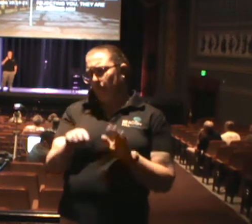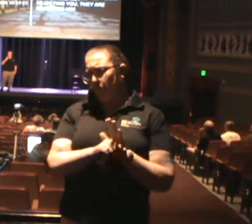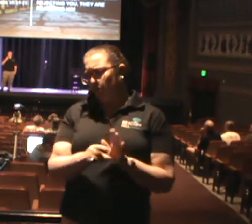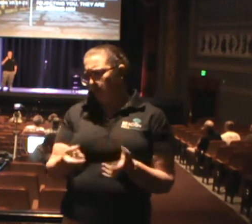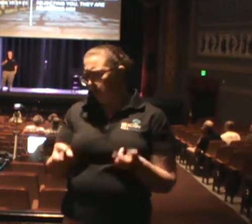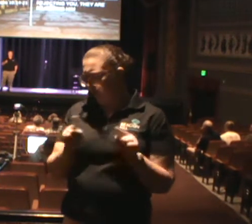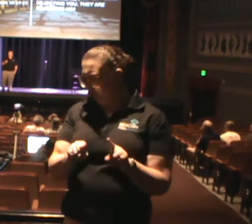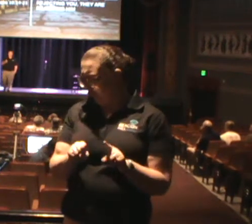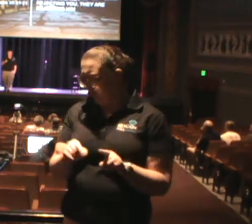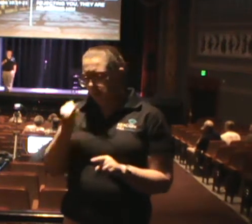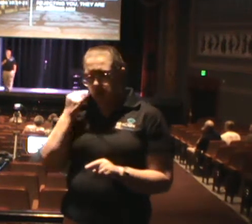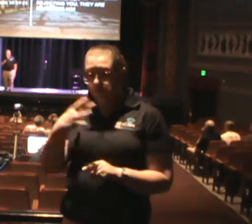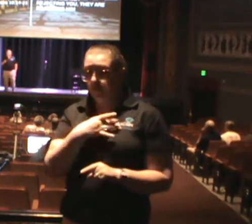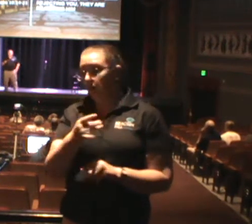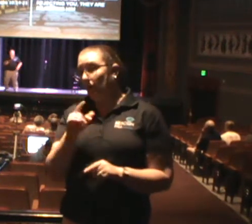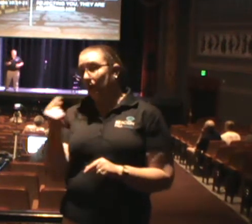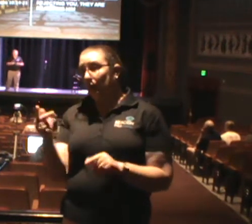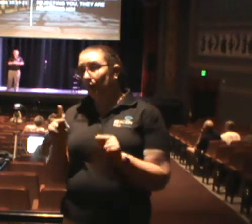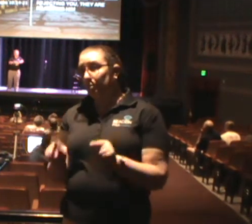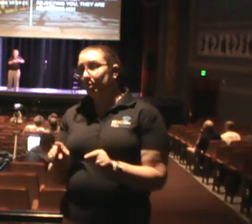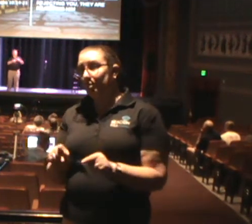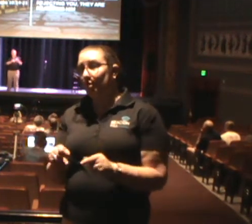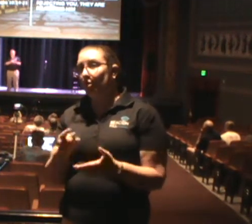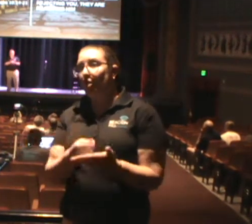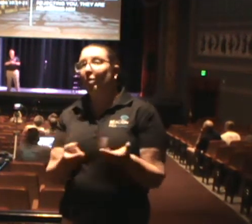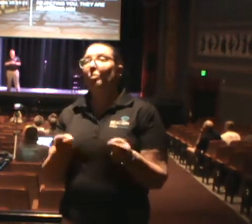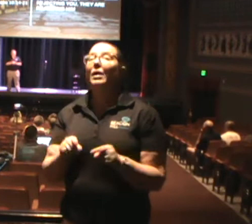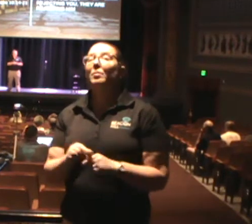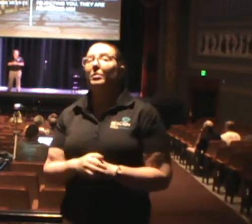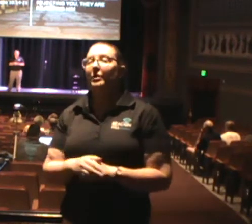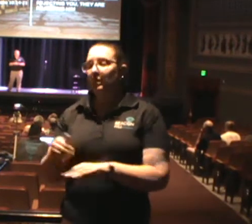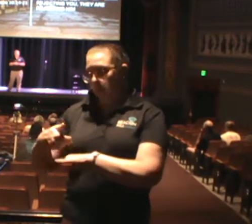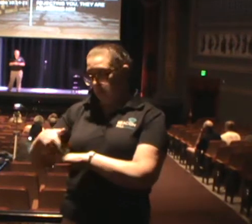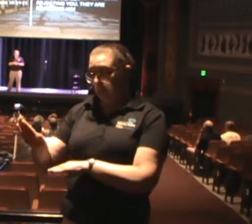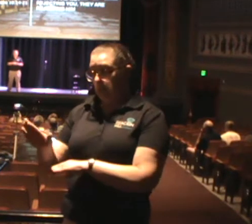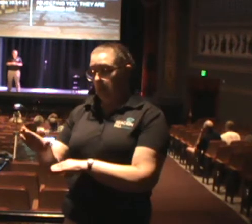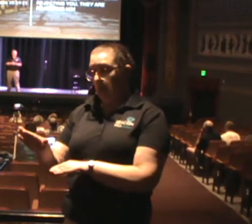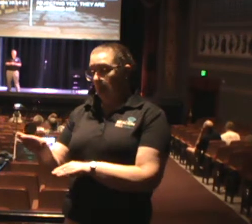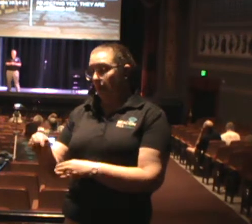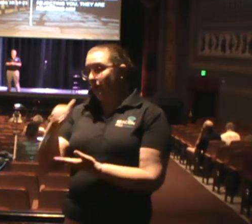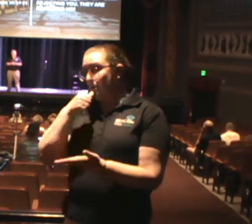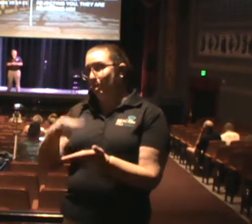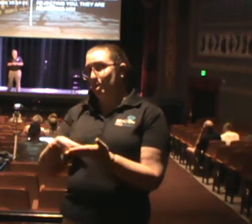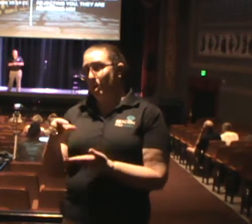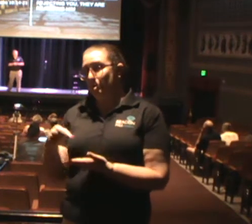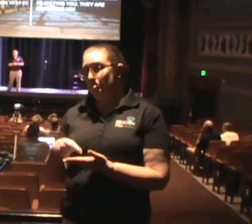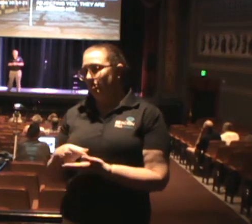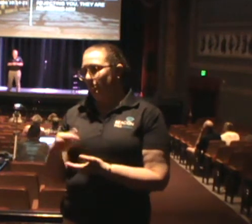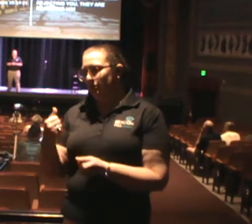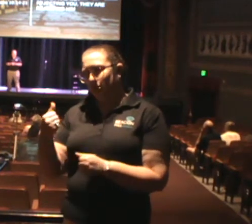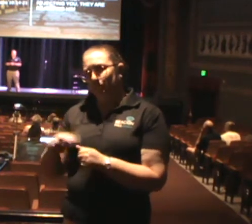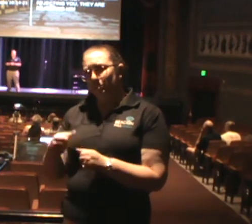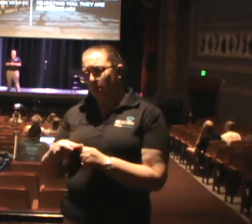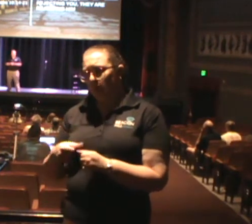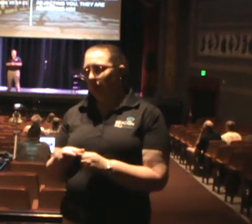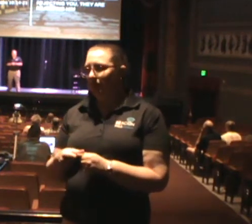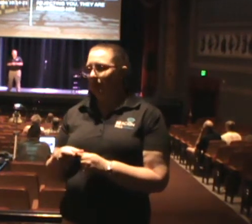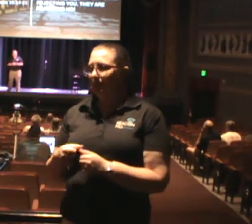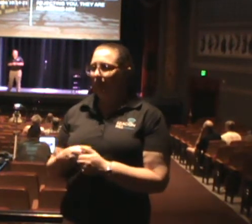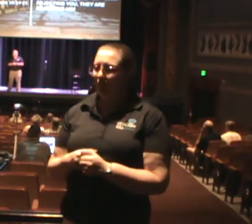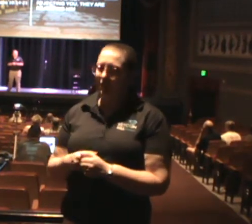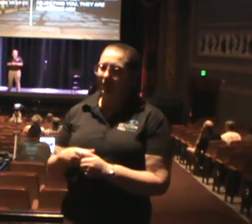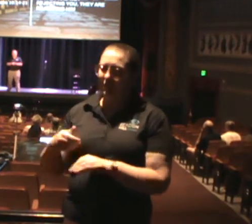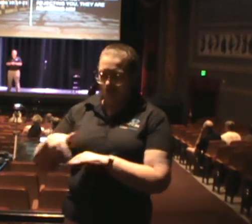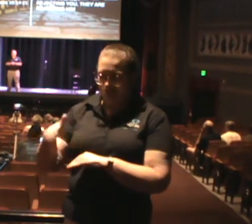when if you liked somebody, what happened? You would send a note. Remember when we used to send notes when we didn't have text messages or FaceTime or whatever?